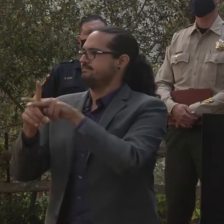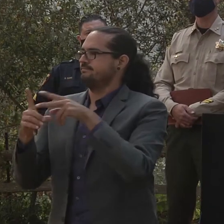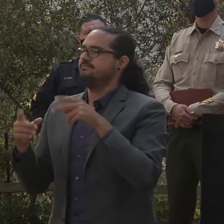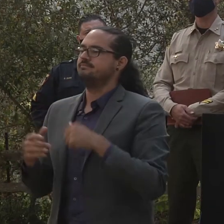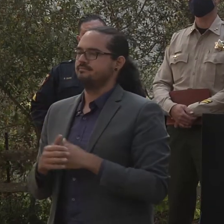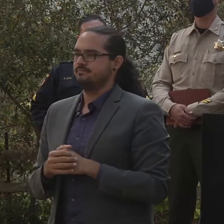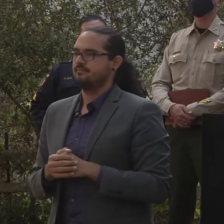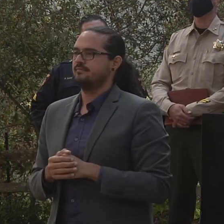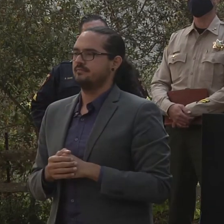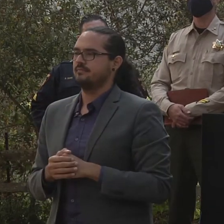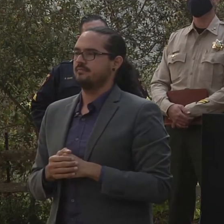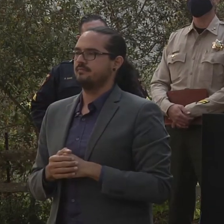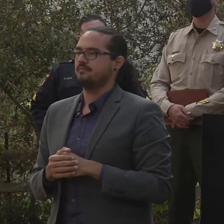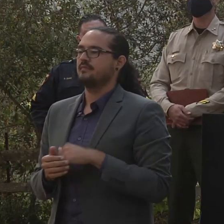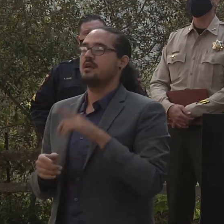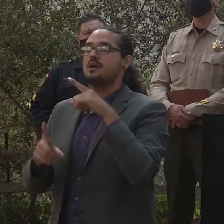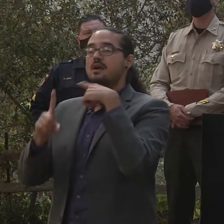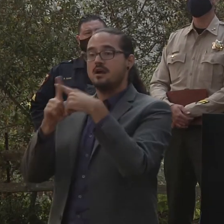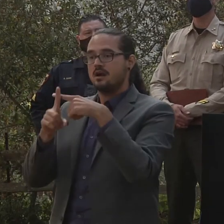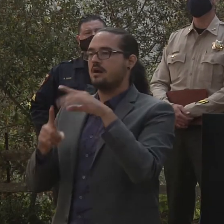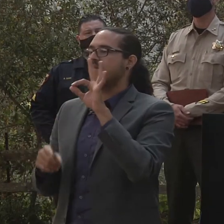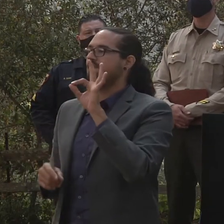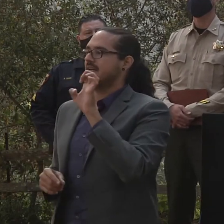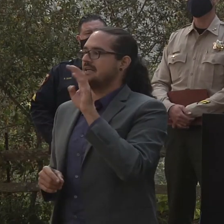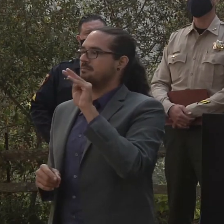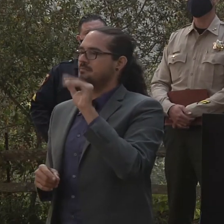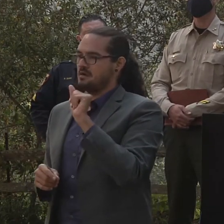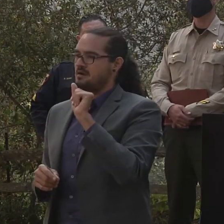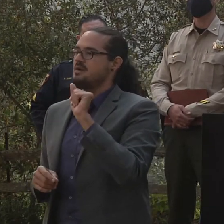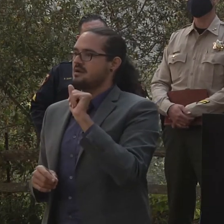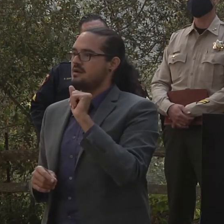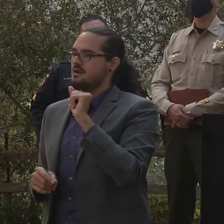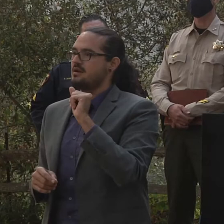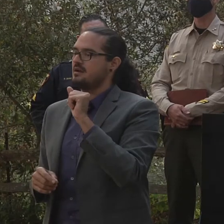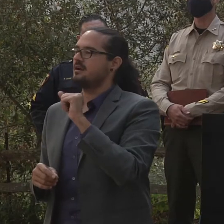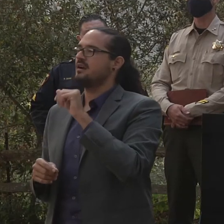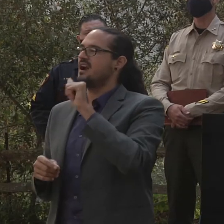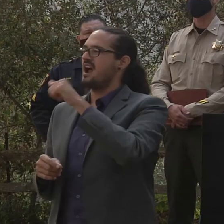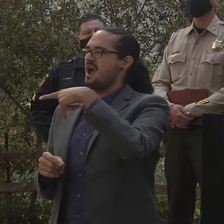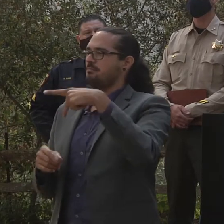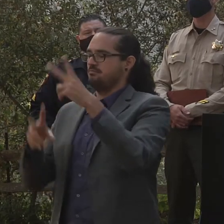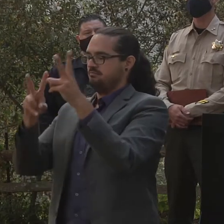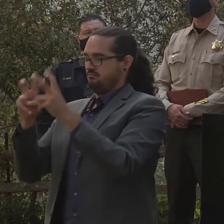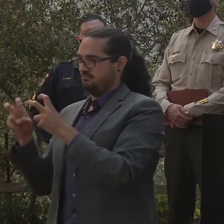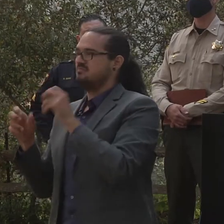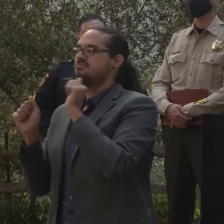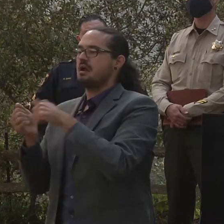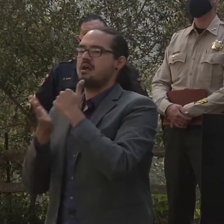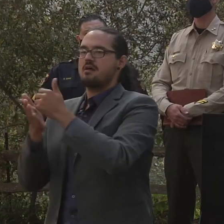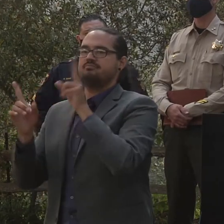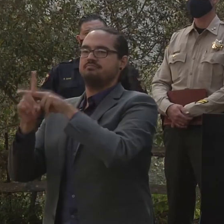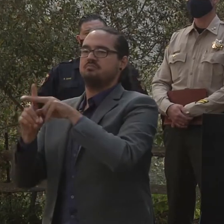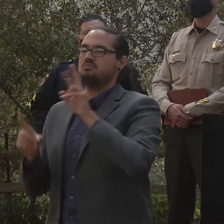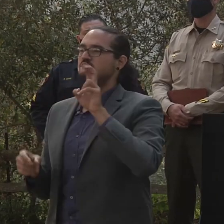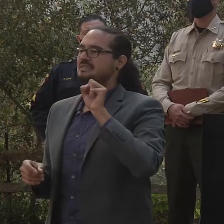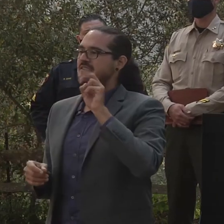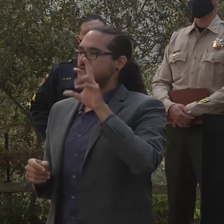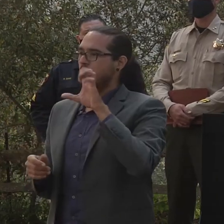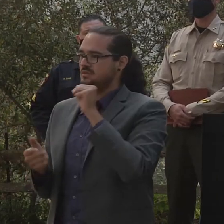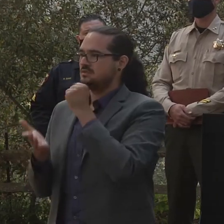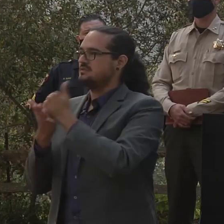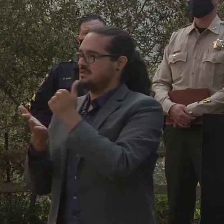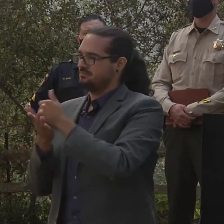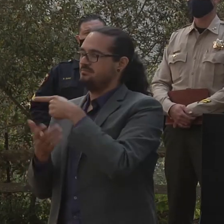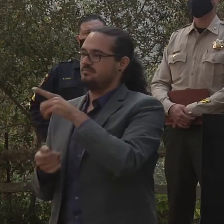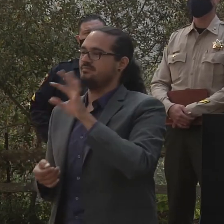They can go it's available on Android and Apple platforms and once again that's the FEMA app or they can call if they